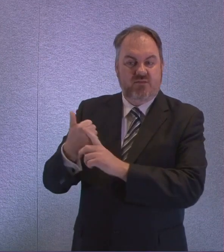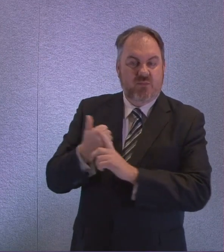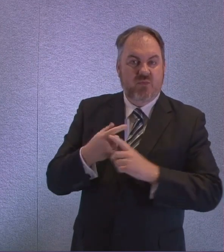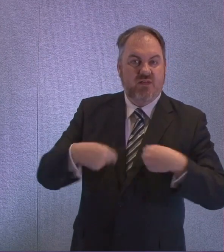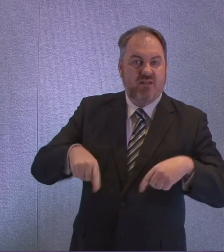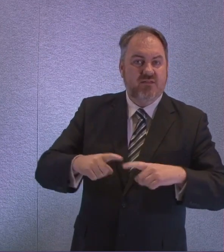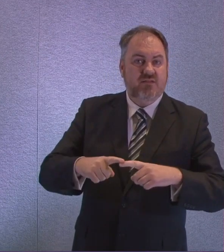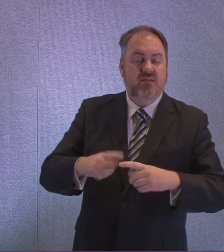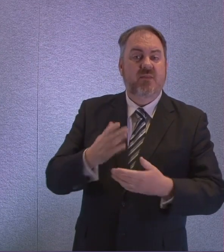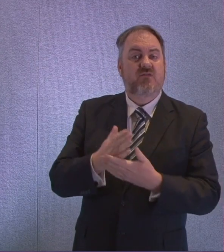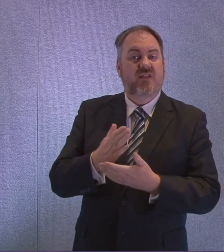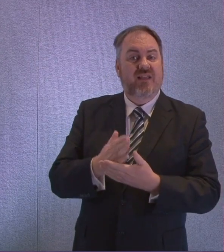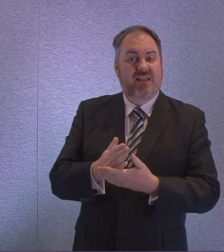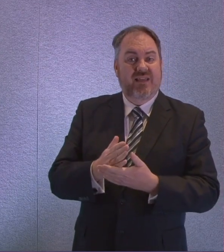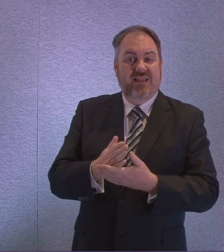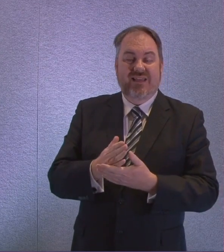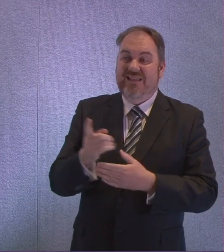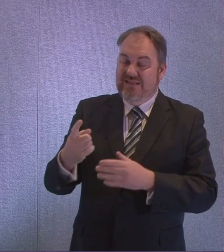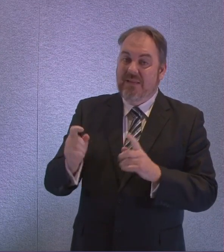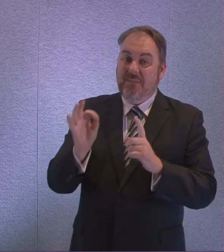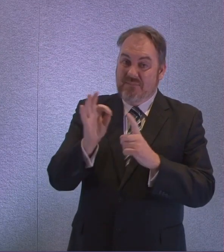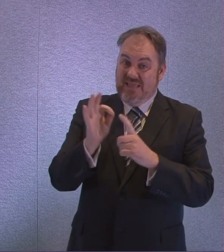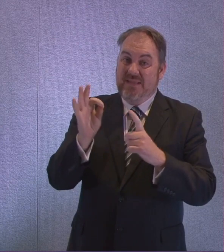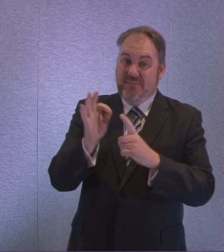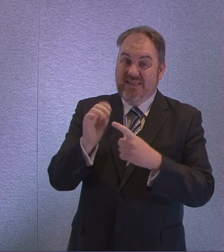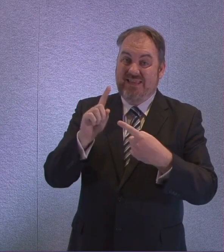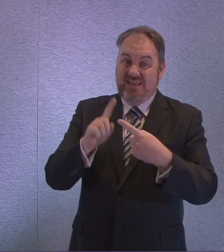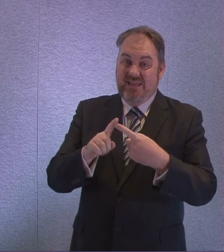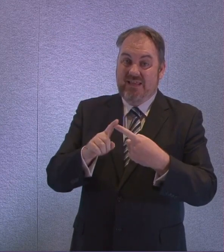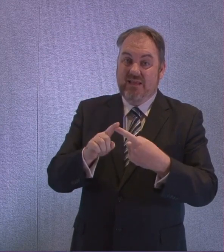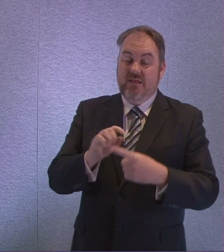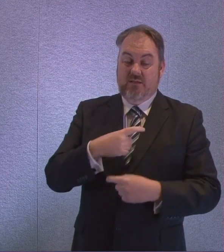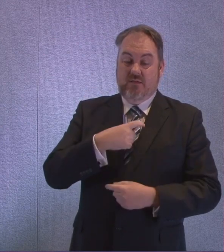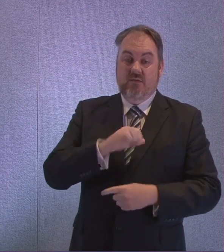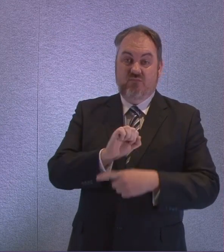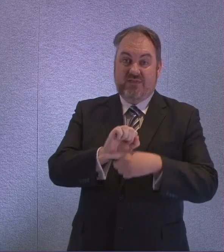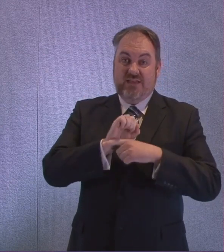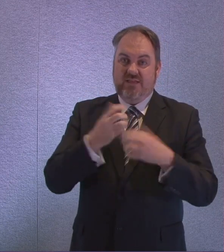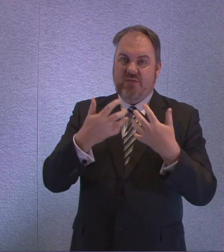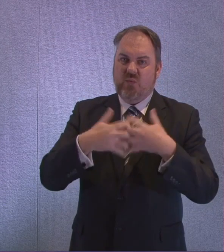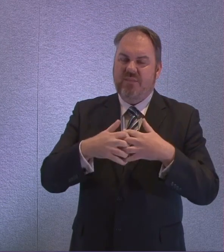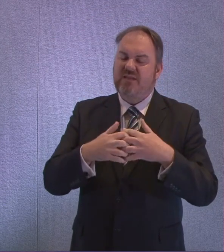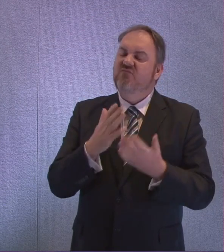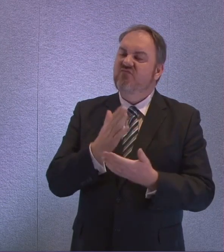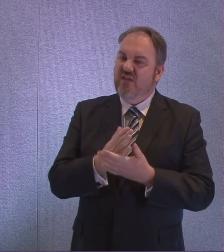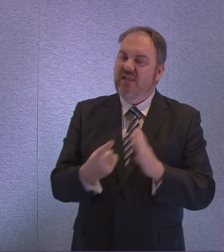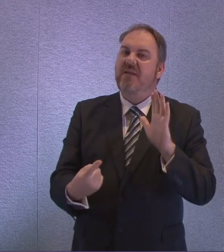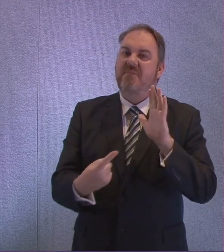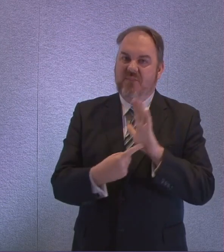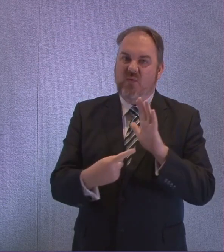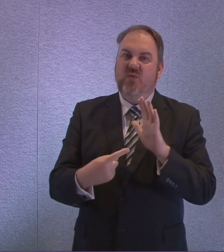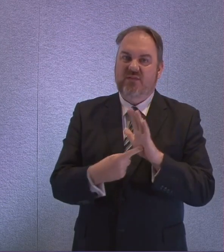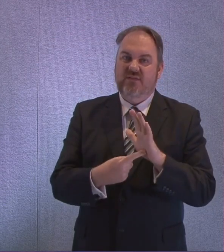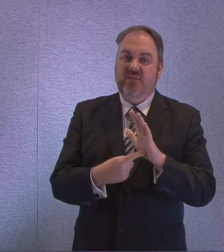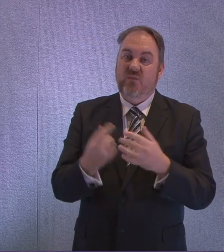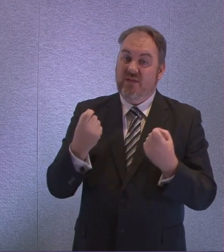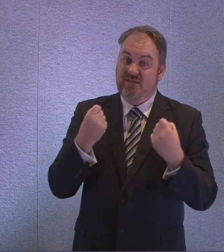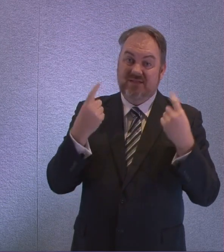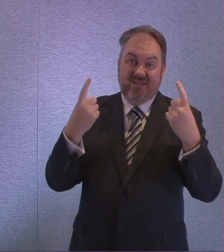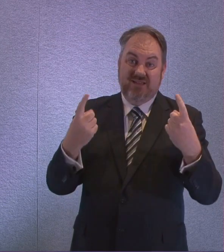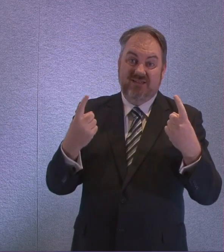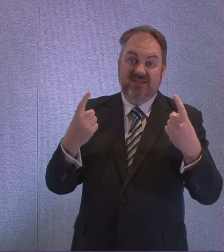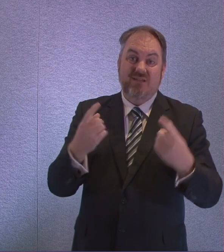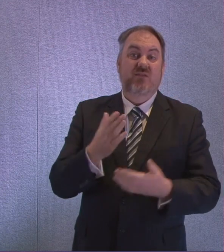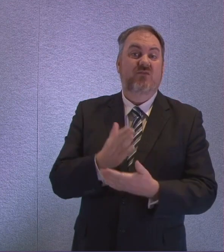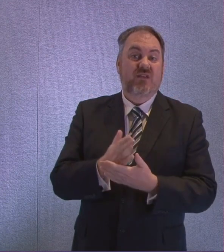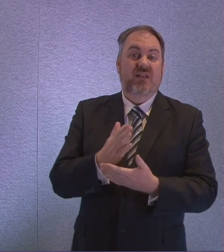is of fundamental, paramount importance. And we have been working hard to resolve the concerns that people have that roughly